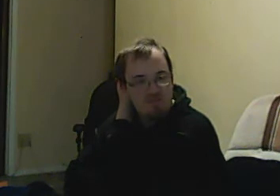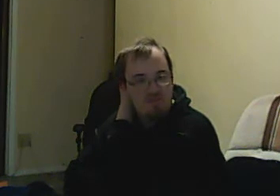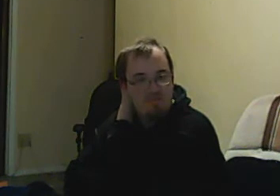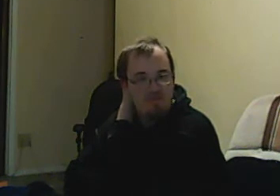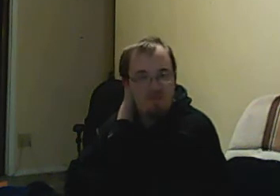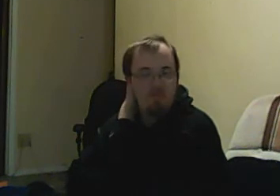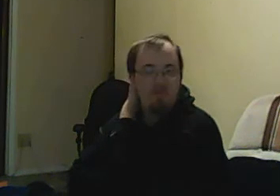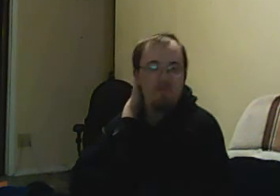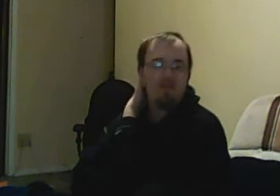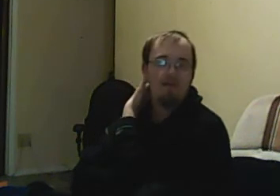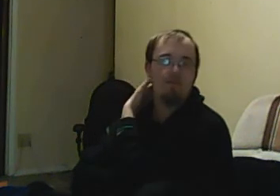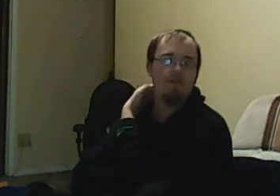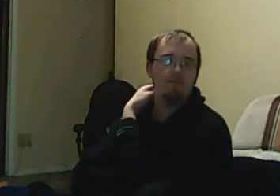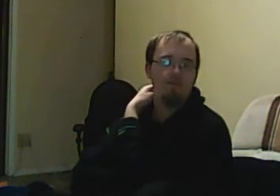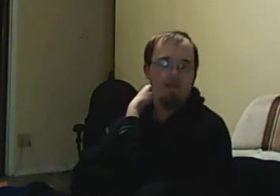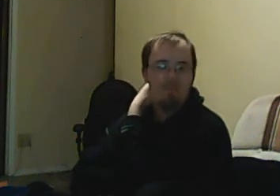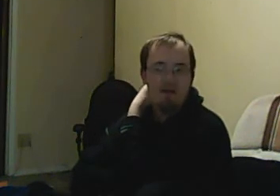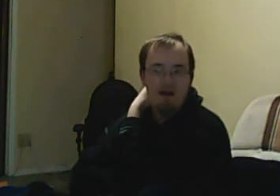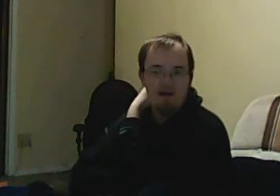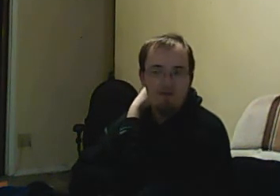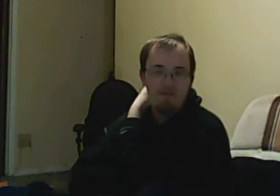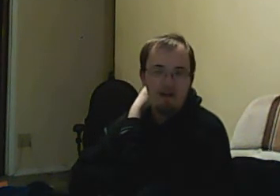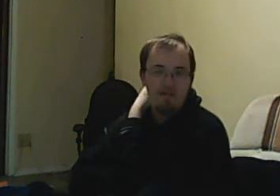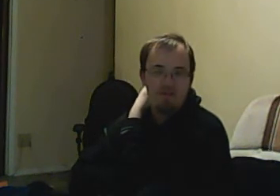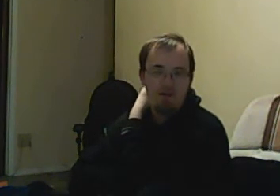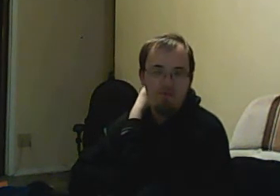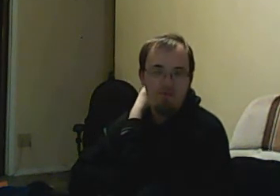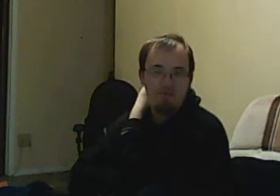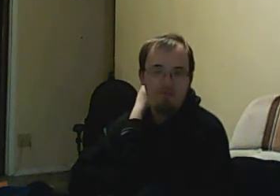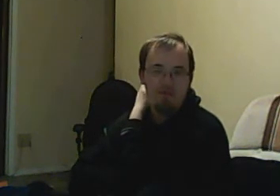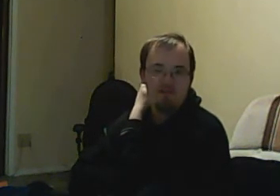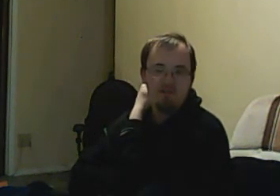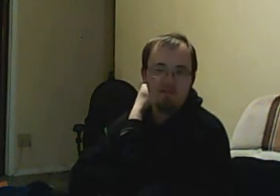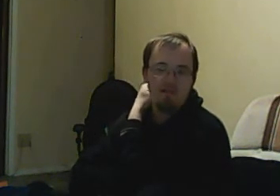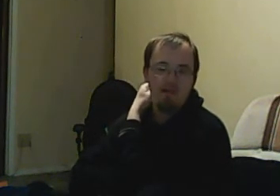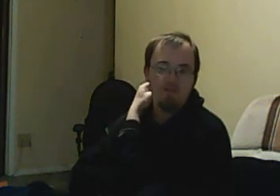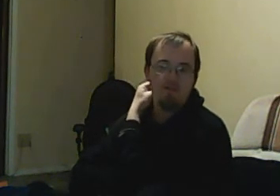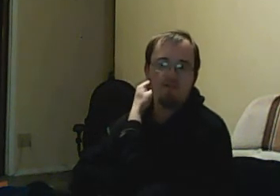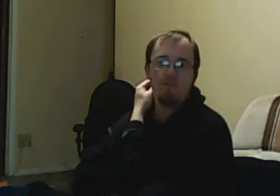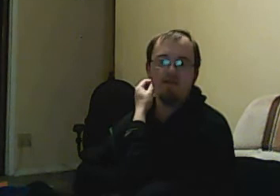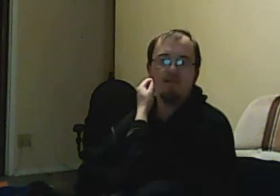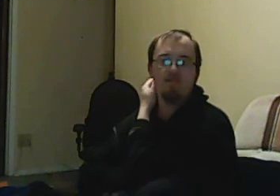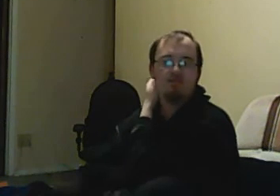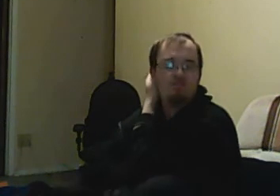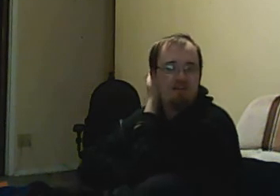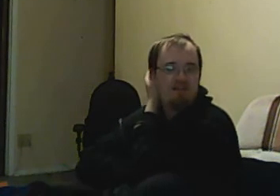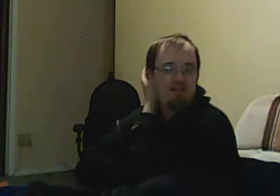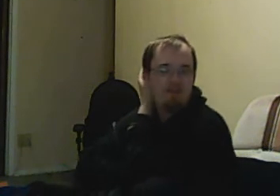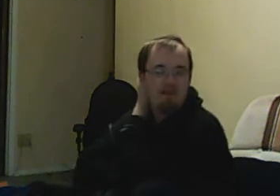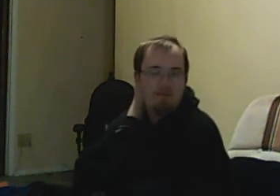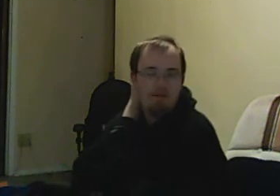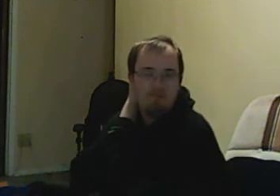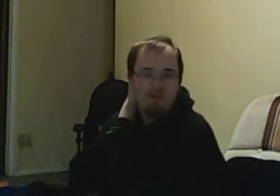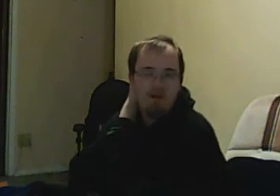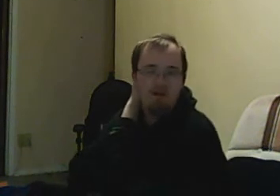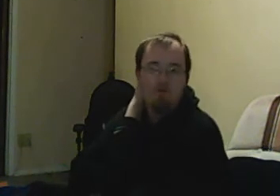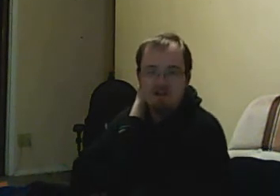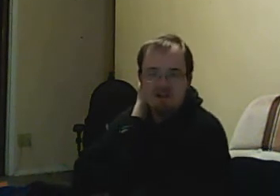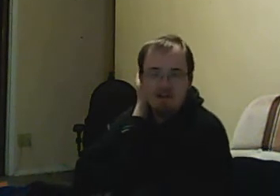disbelief as the episode unfolded. I never thought the show would reach the levels of suspense and urgency it did in this episode. Watching the